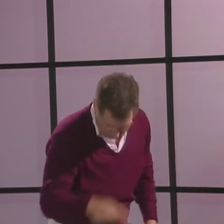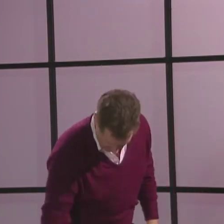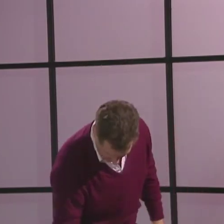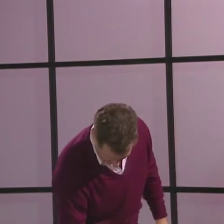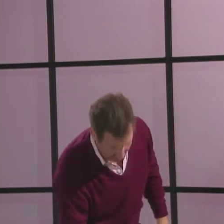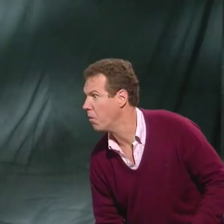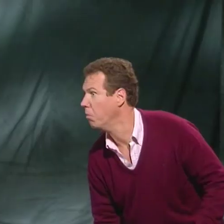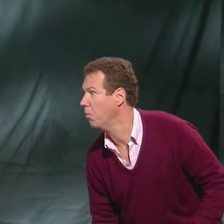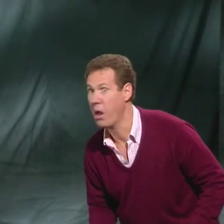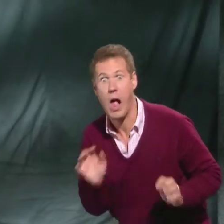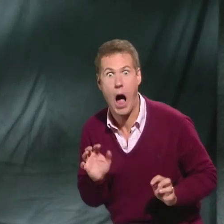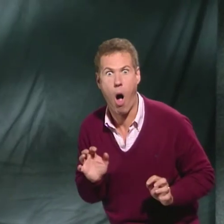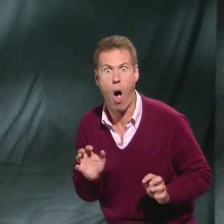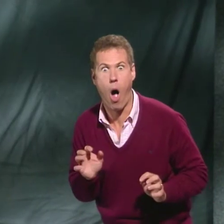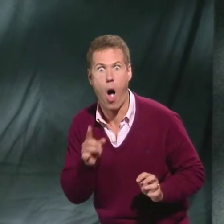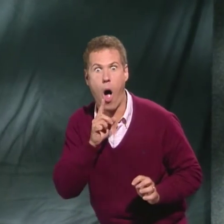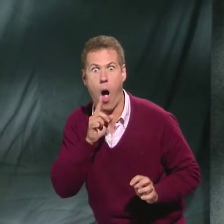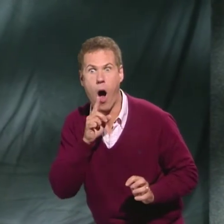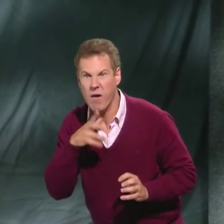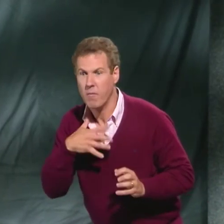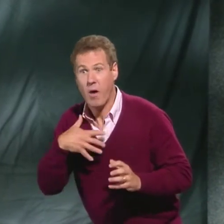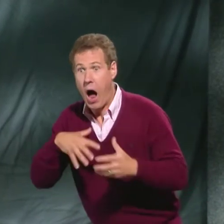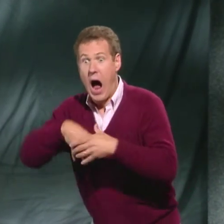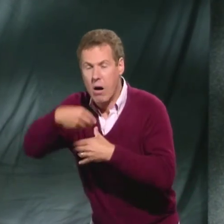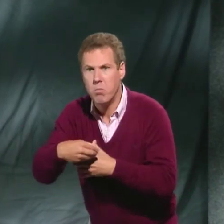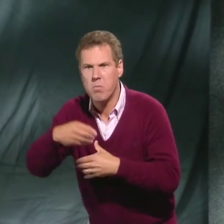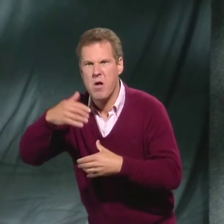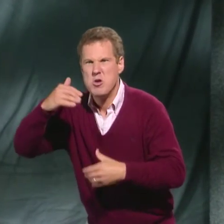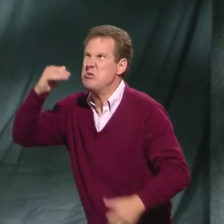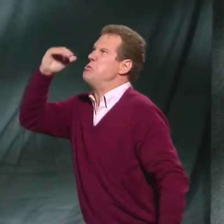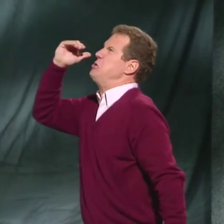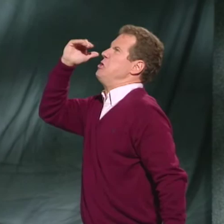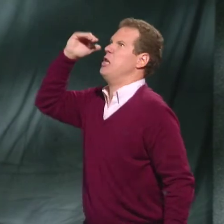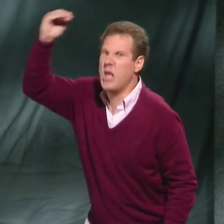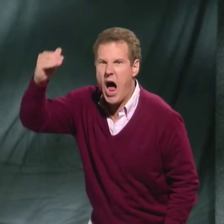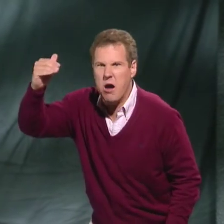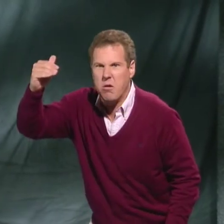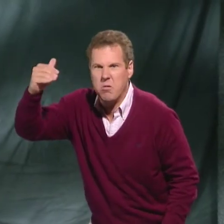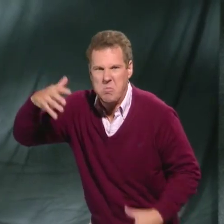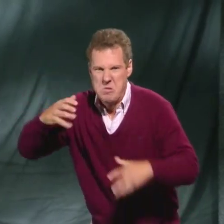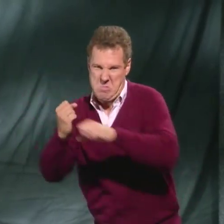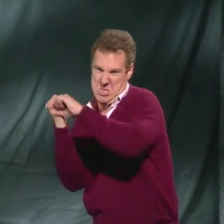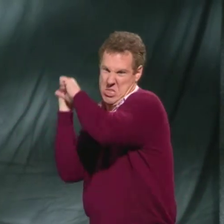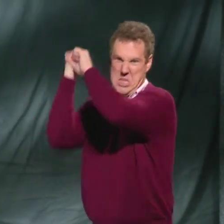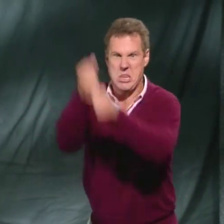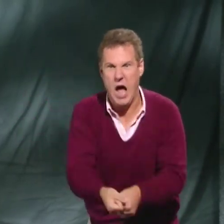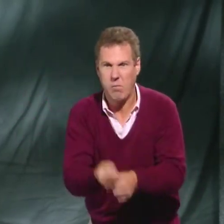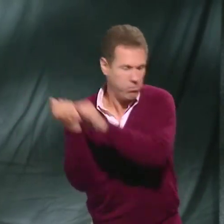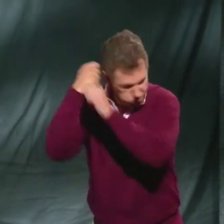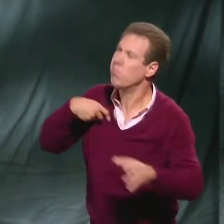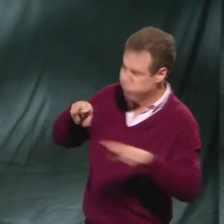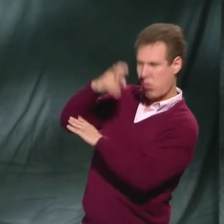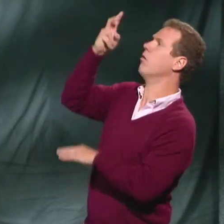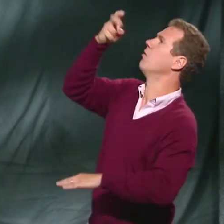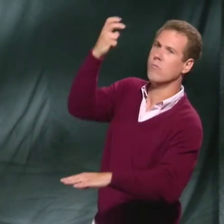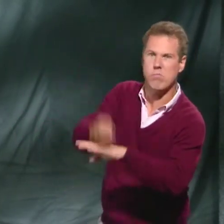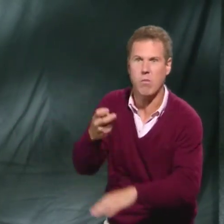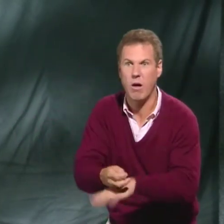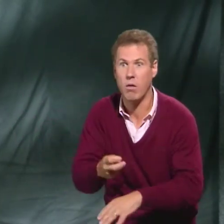person stabbing him. And then there was a huge person who banged me on the head, and I fell to the ground. It was something so big,